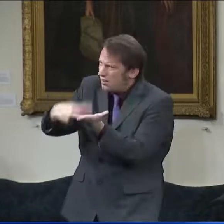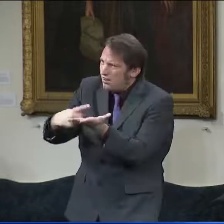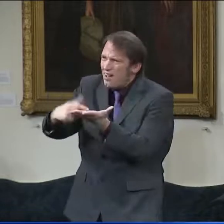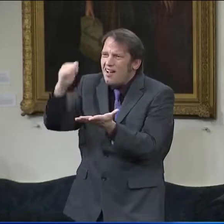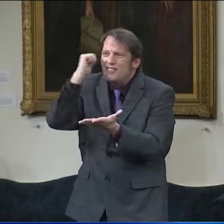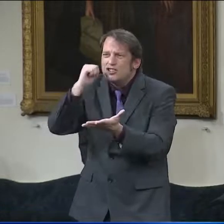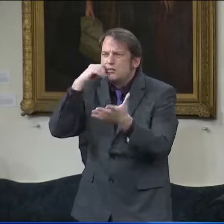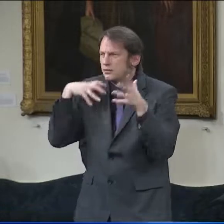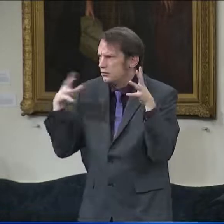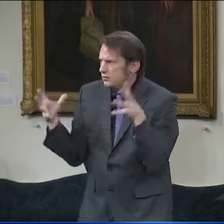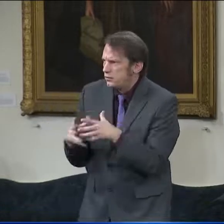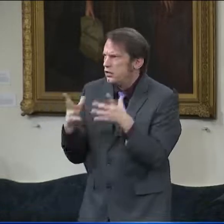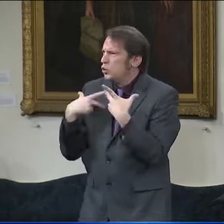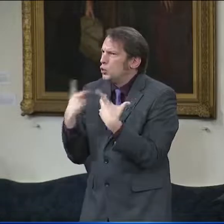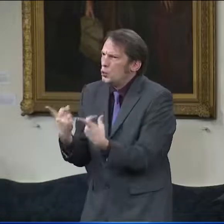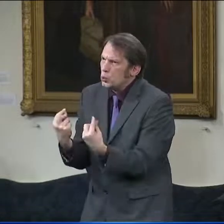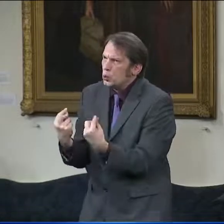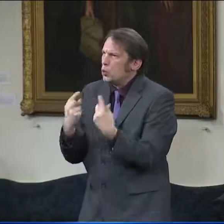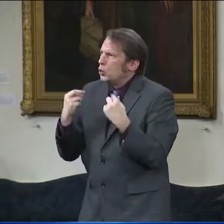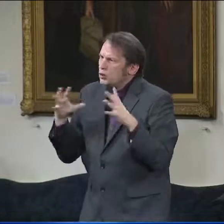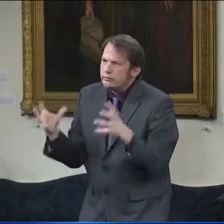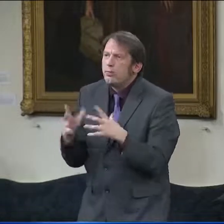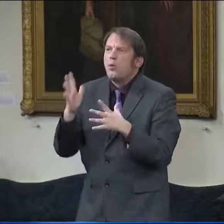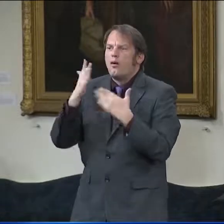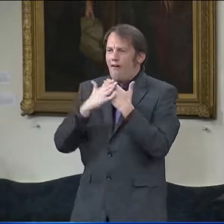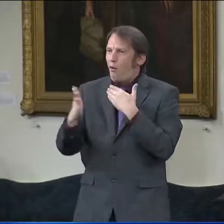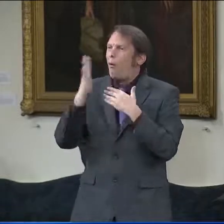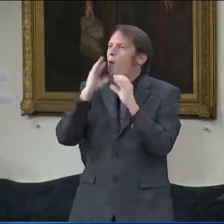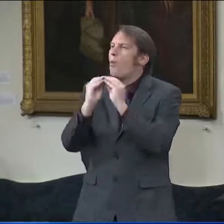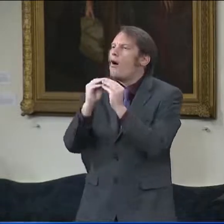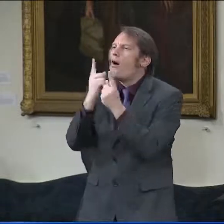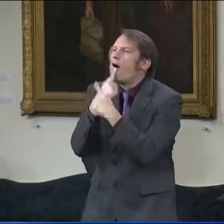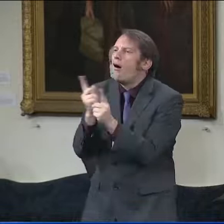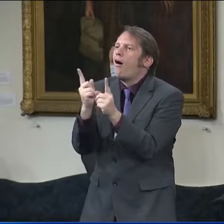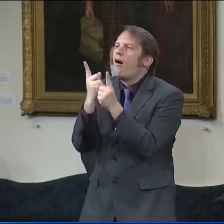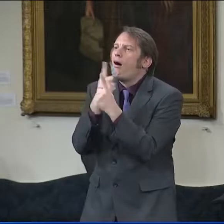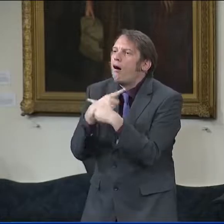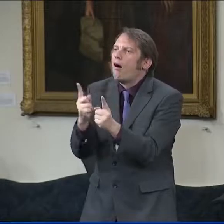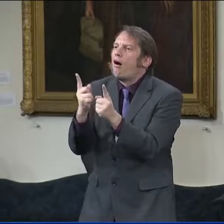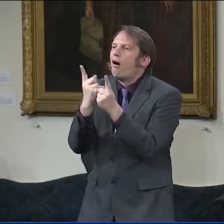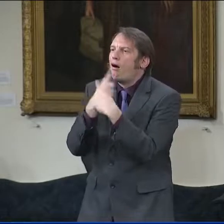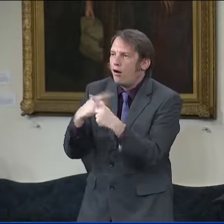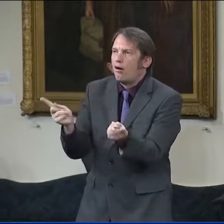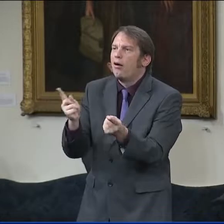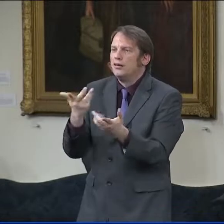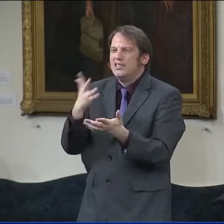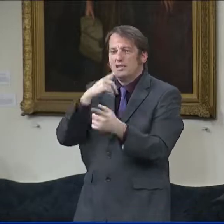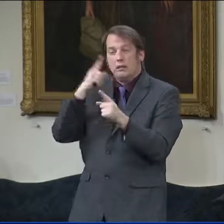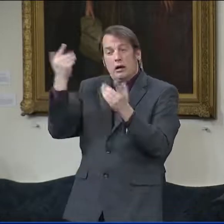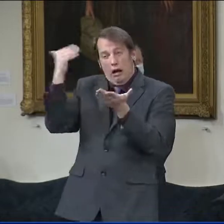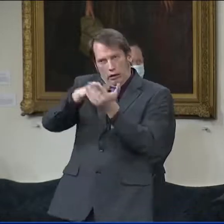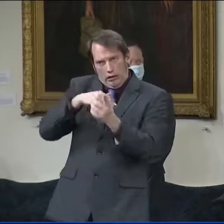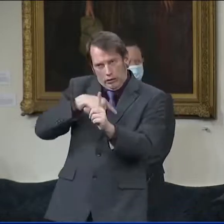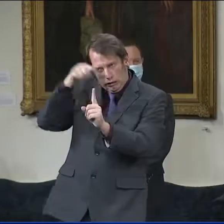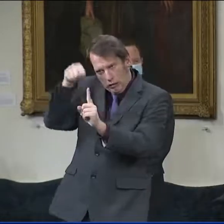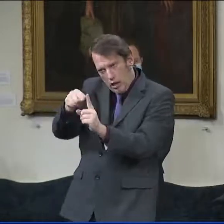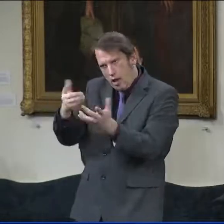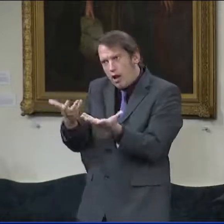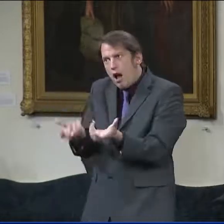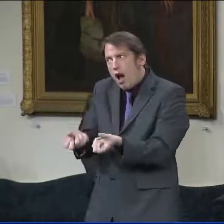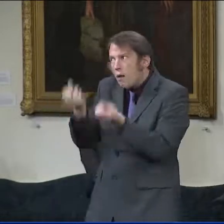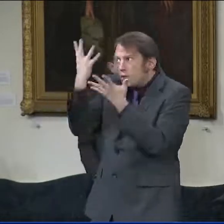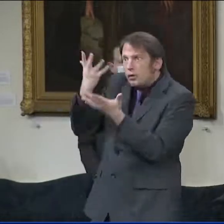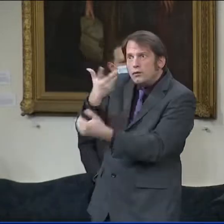I'm sure we're going to be having those discussions, but as this supply is increasing and we're, you know, first of all, the county health departments